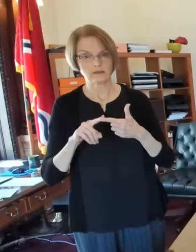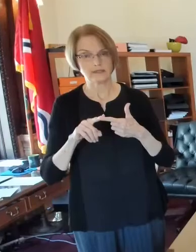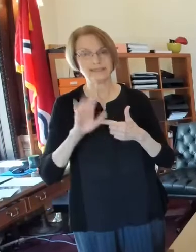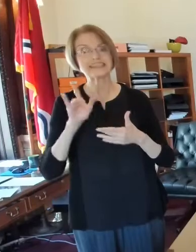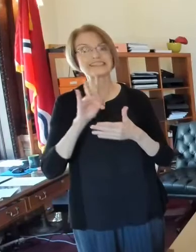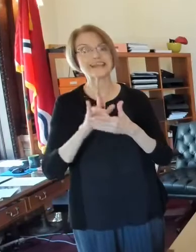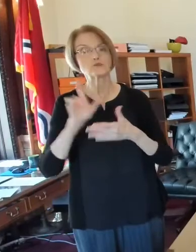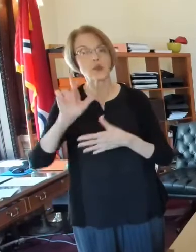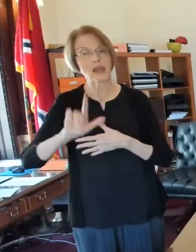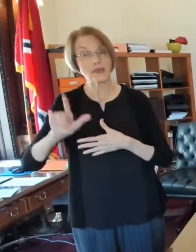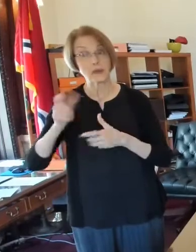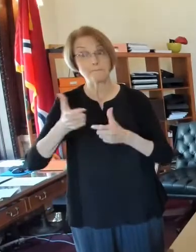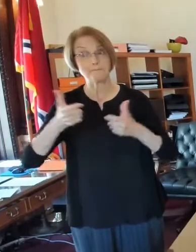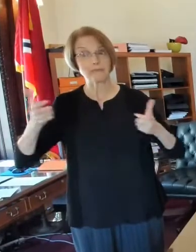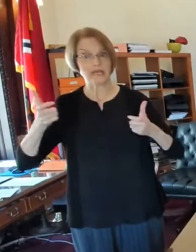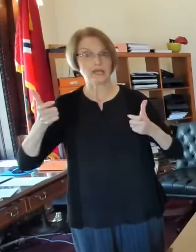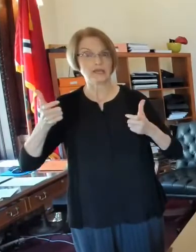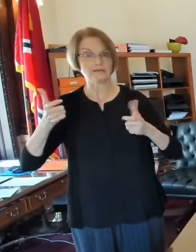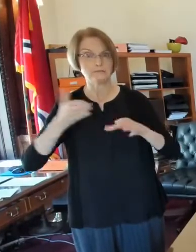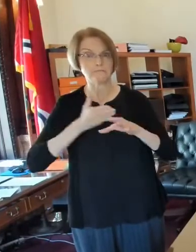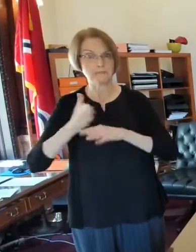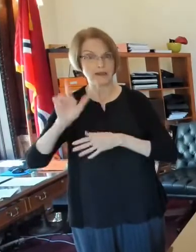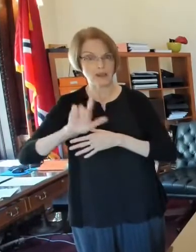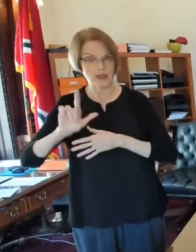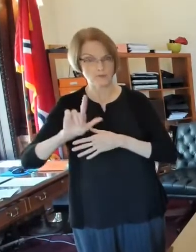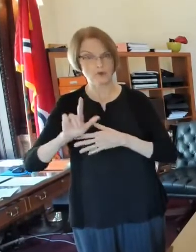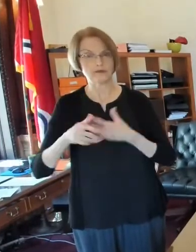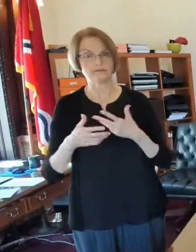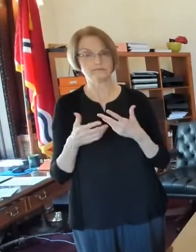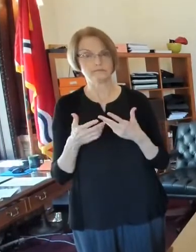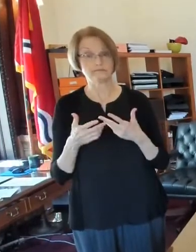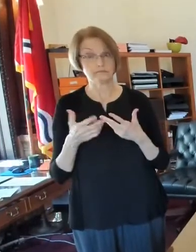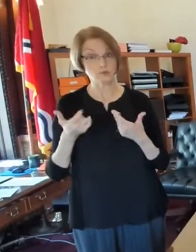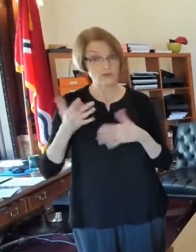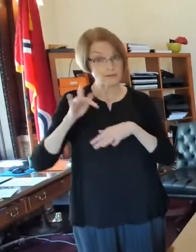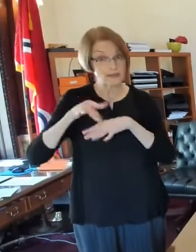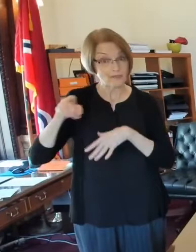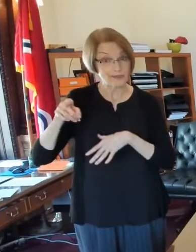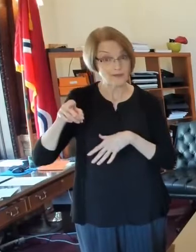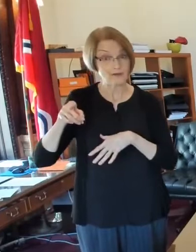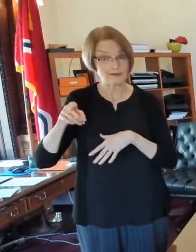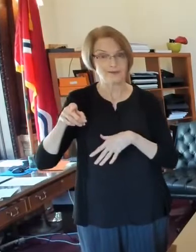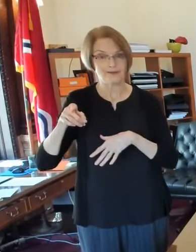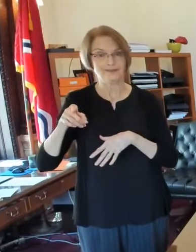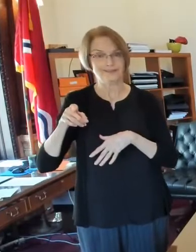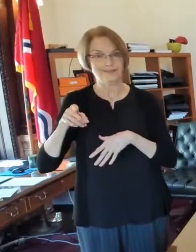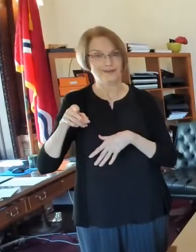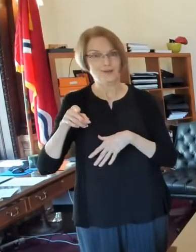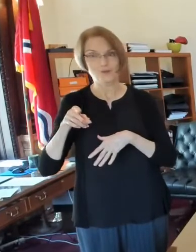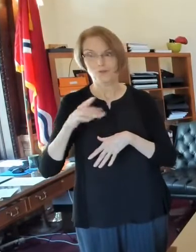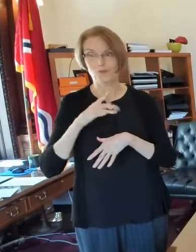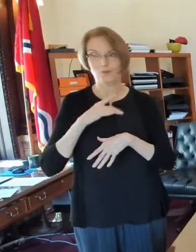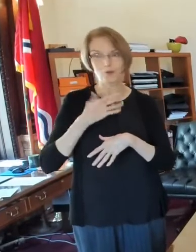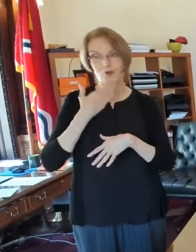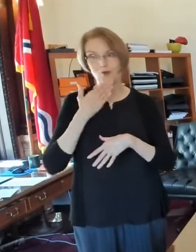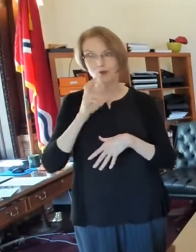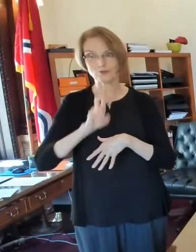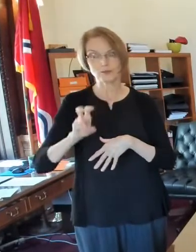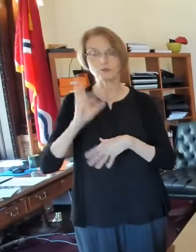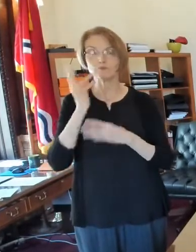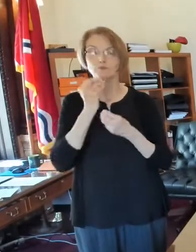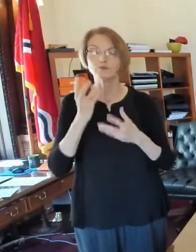central library, the big main library. Uh, and if you haven't been there yet, that'd be a good little field trip for you.